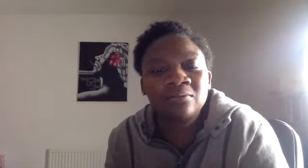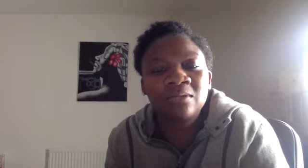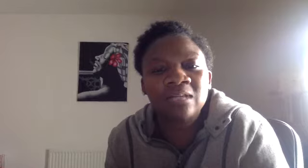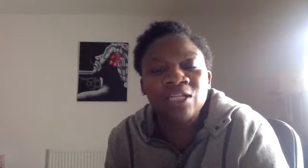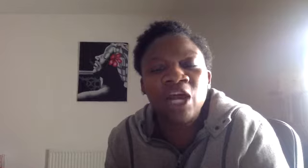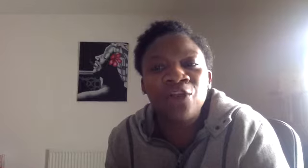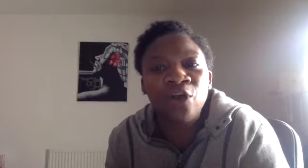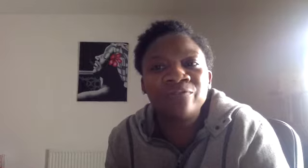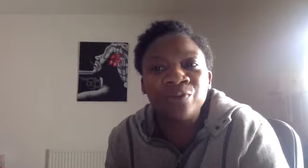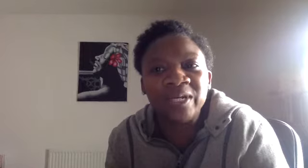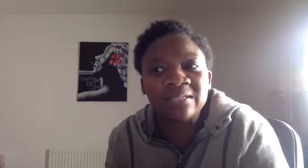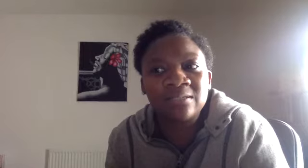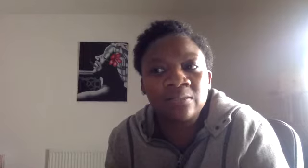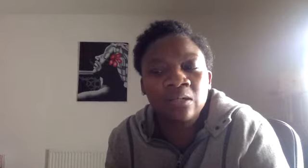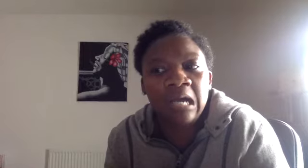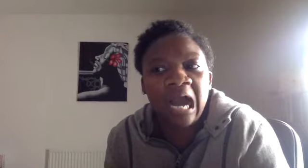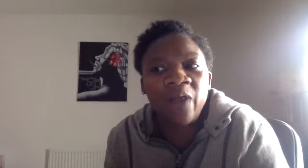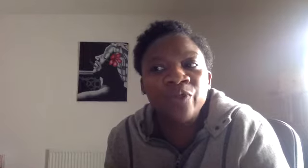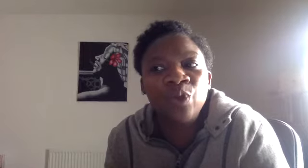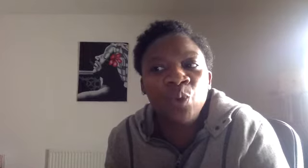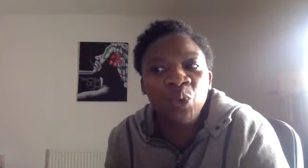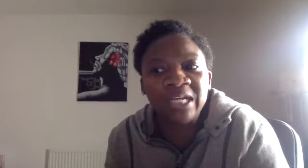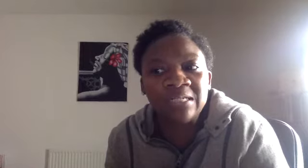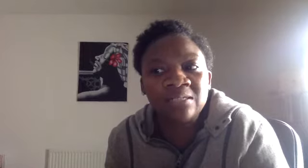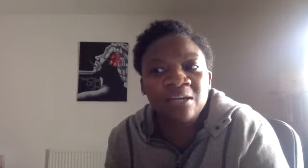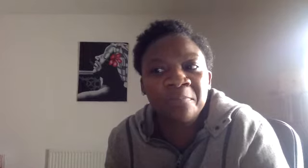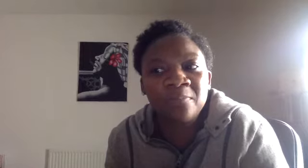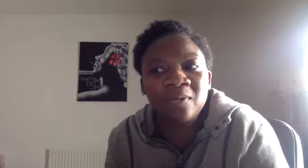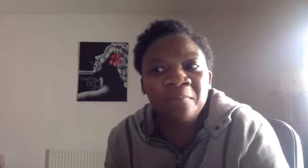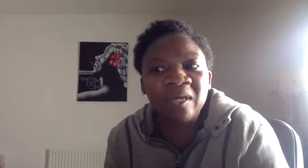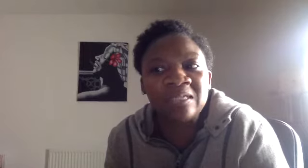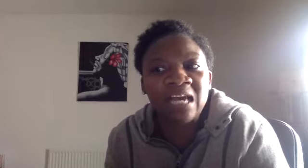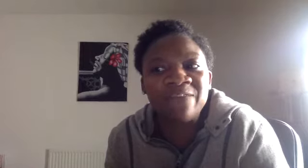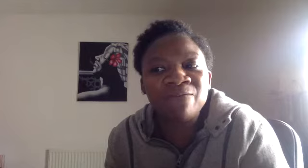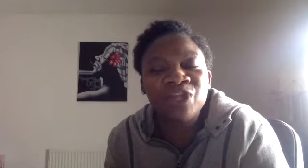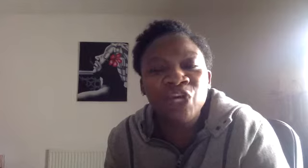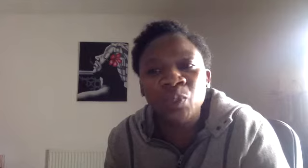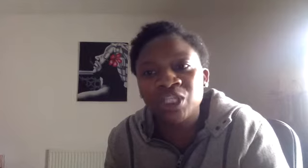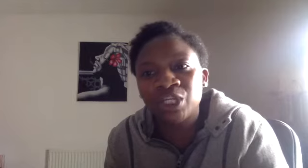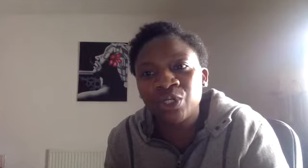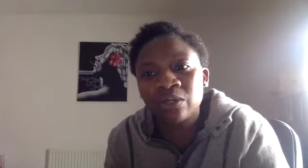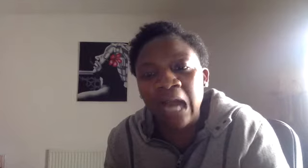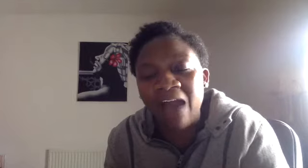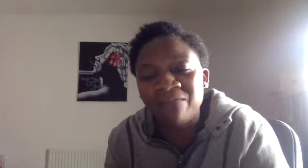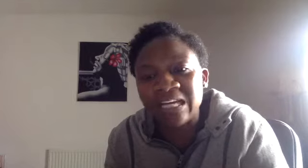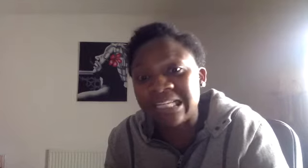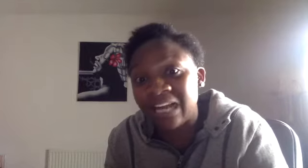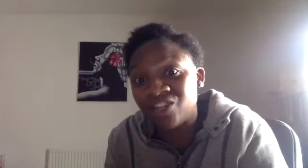There's a lot of noise. And the noise means that even for those that have the intelligence